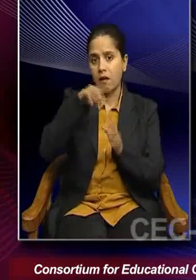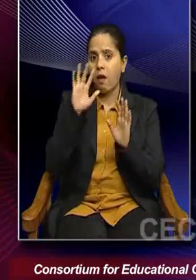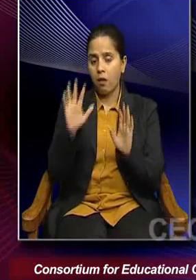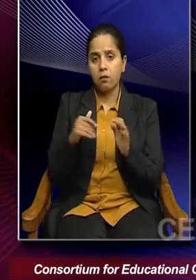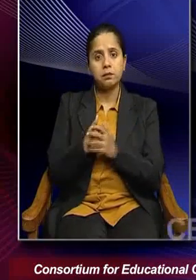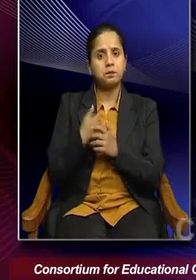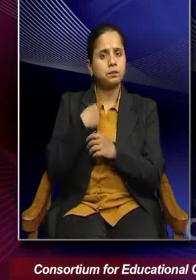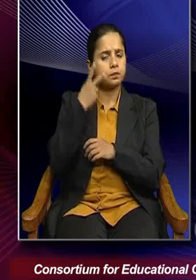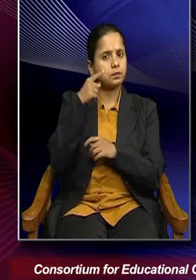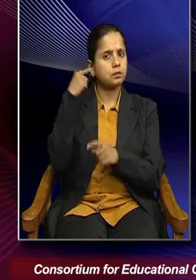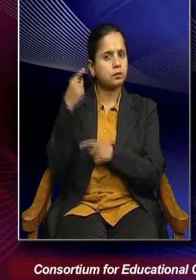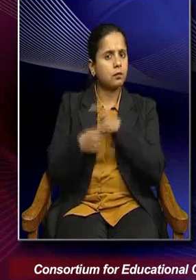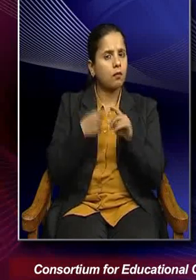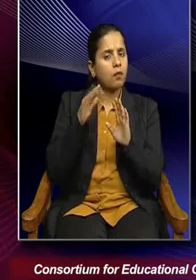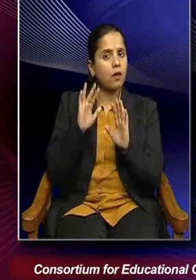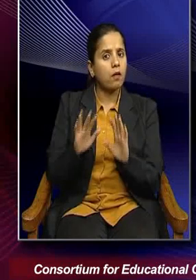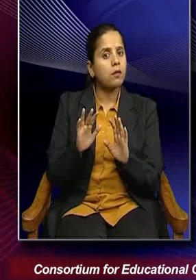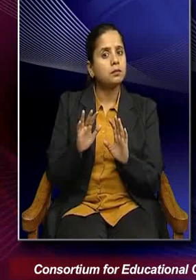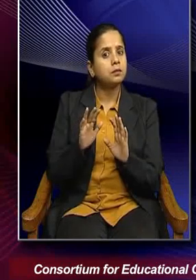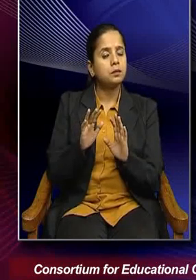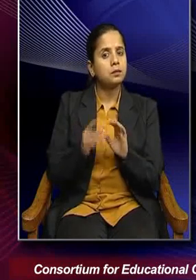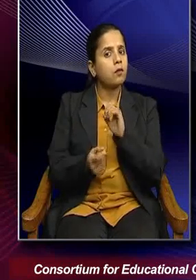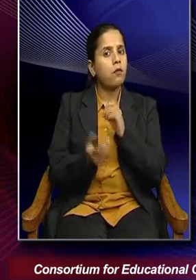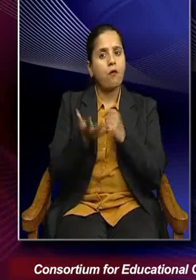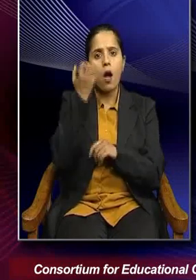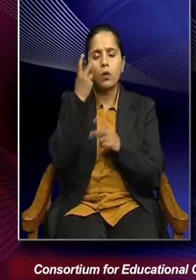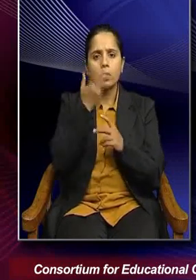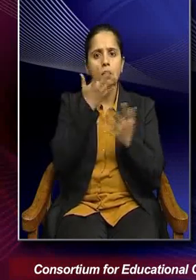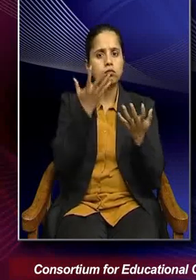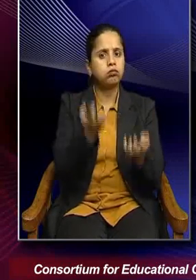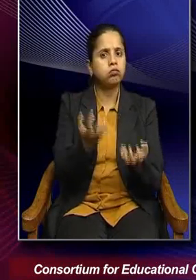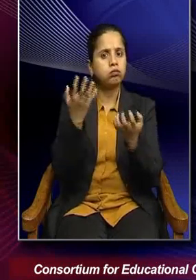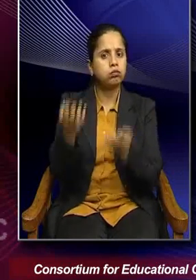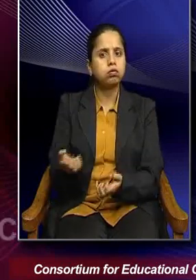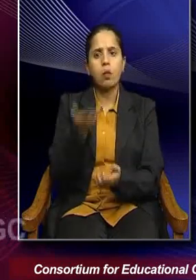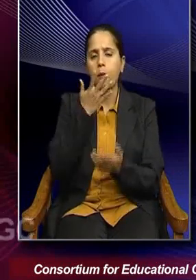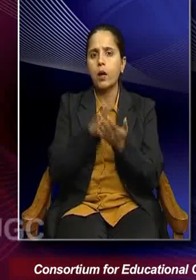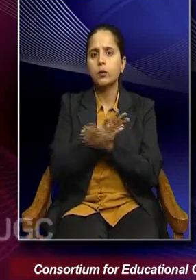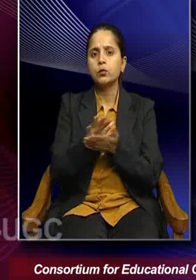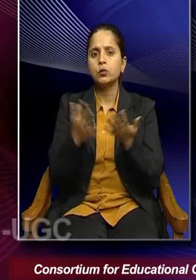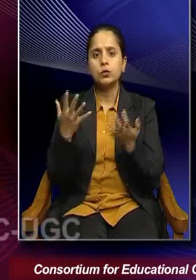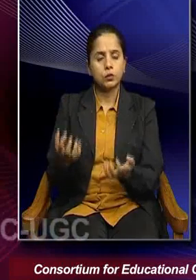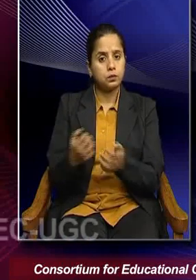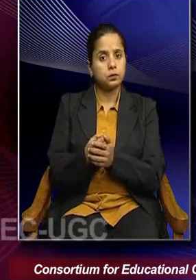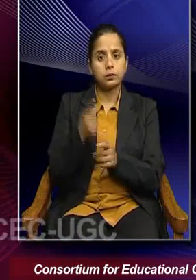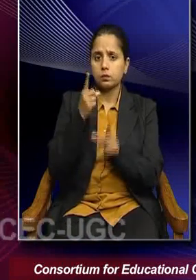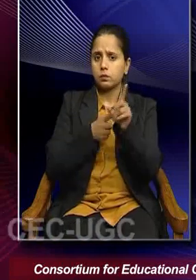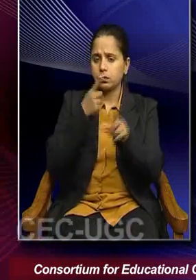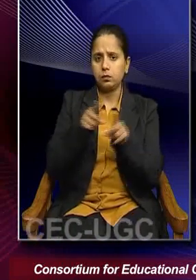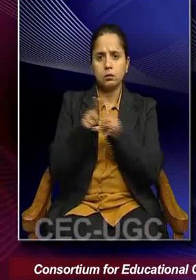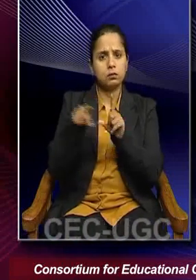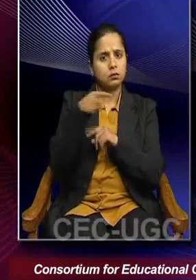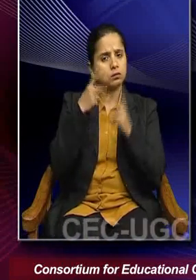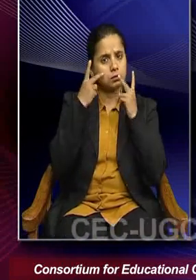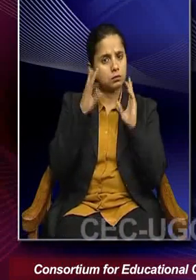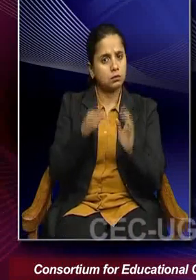find regular episodes of, you know, drought incidents in the country. Similarly, every year, we also find, you